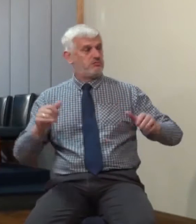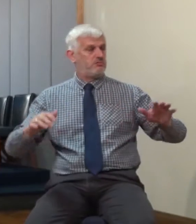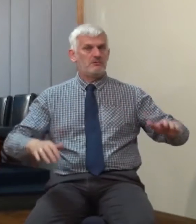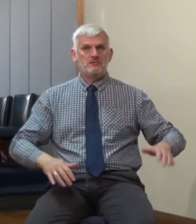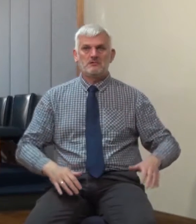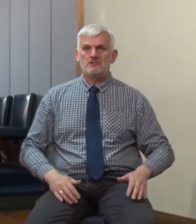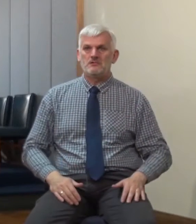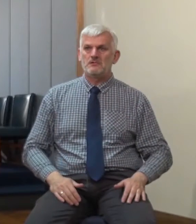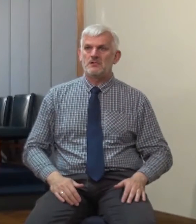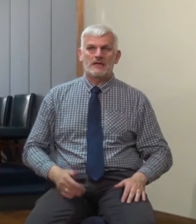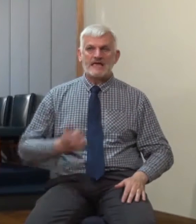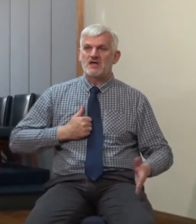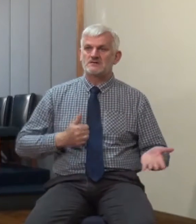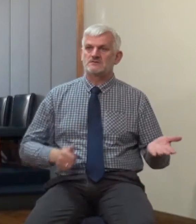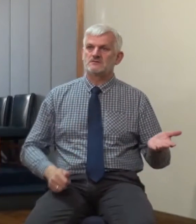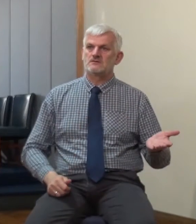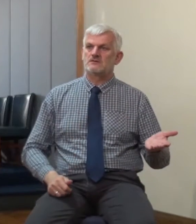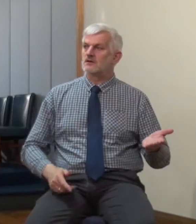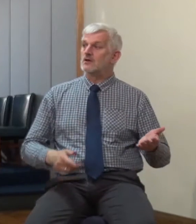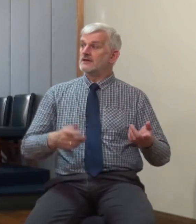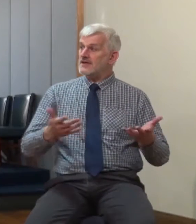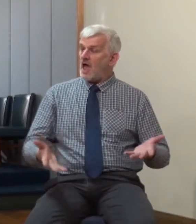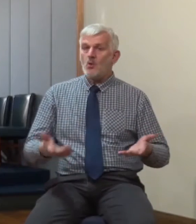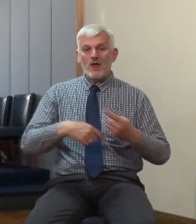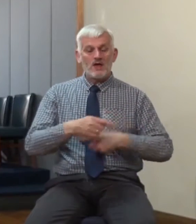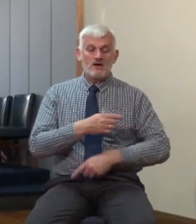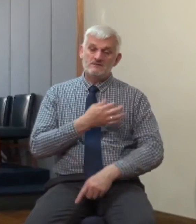because of all the things that people could innocently find on the internet.